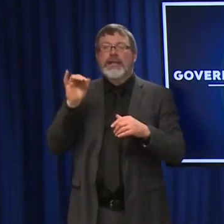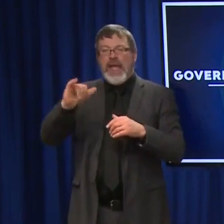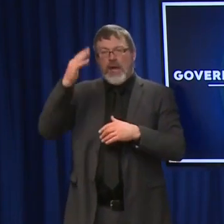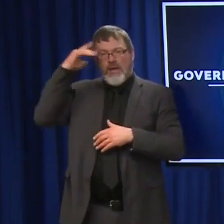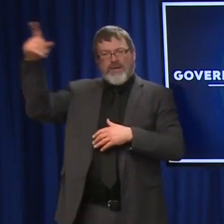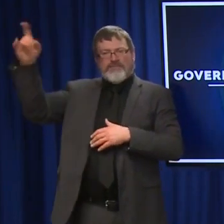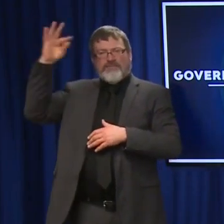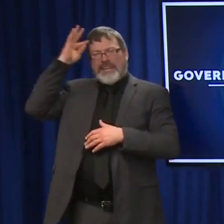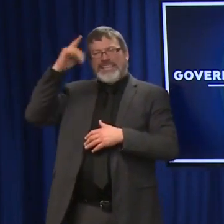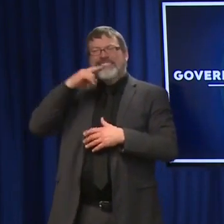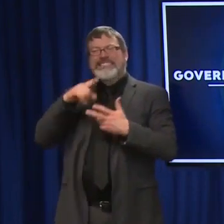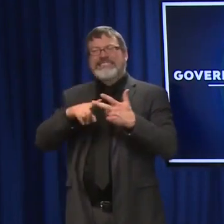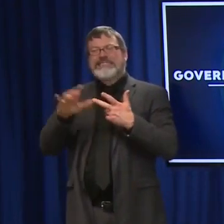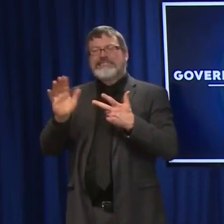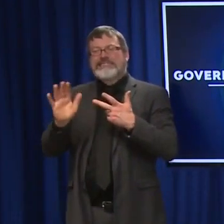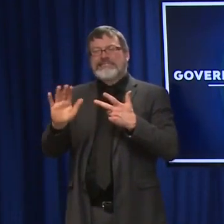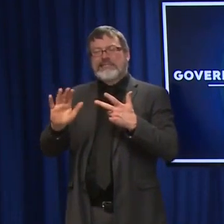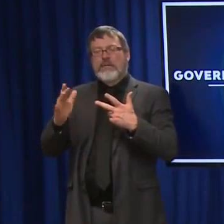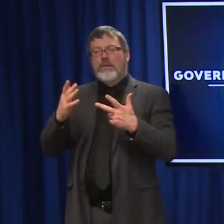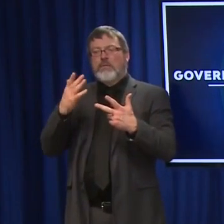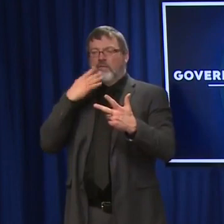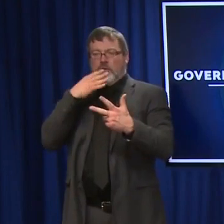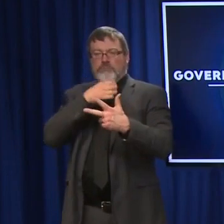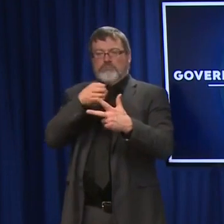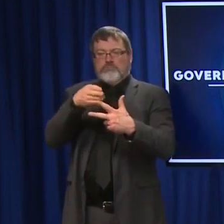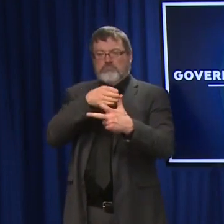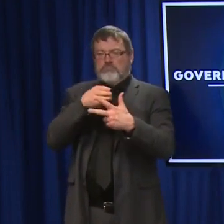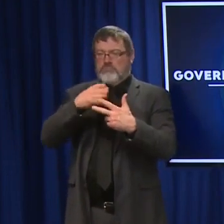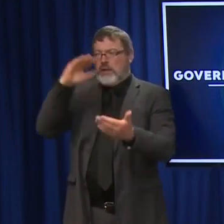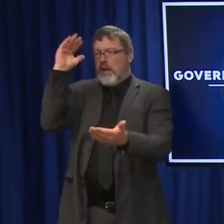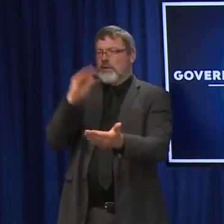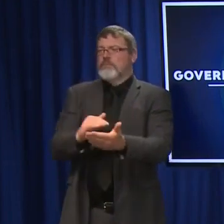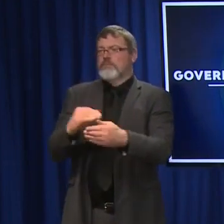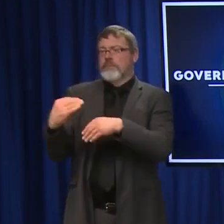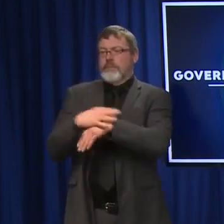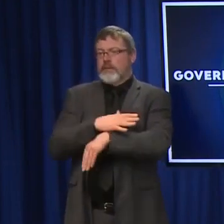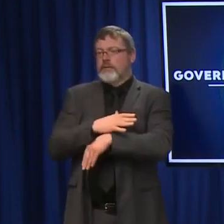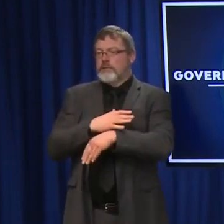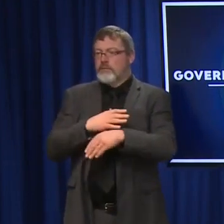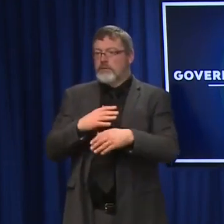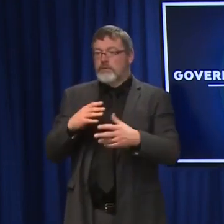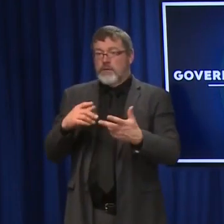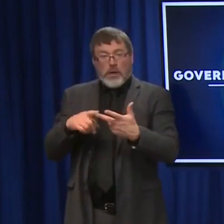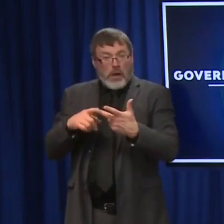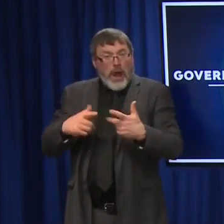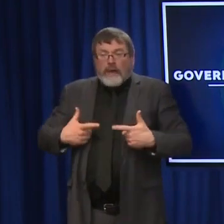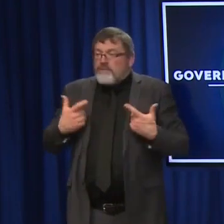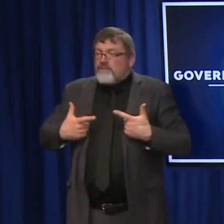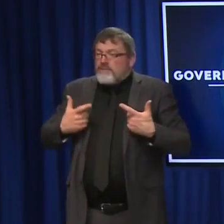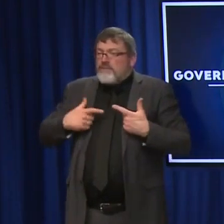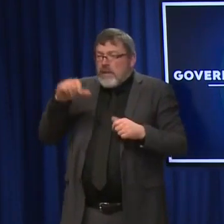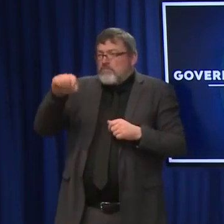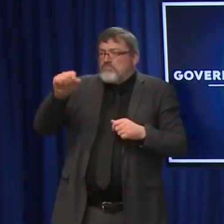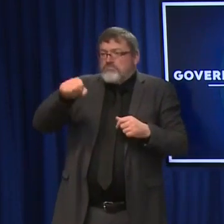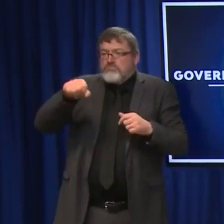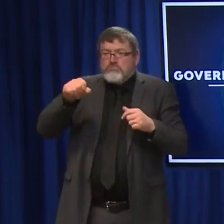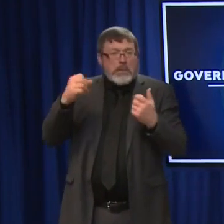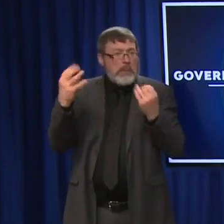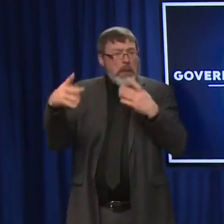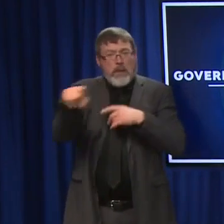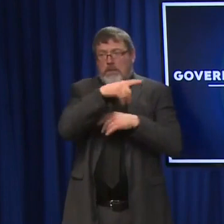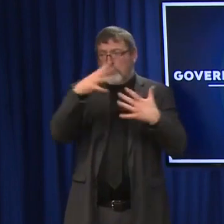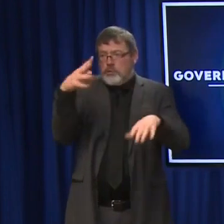Moderna or the Pfizer vaccine over the J&J Janssen vaccine. It's not because the J&J or the Janssen vaccine doesn't have effectiveness against